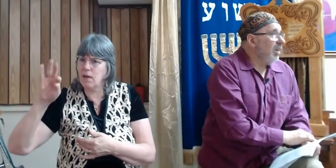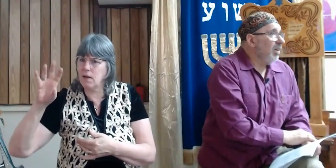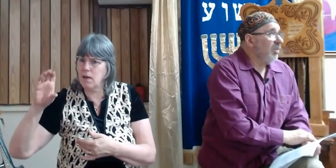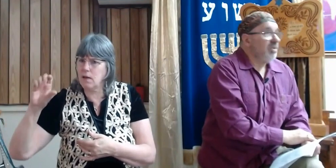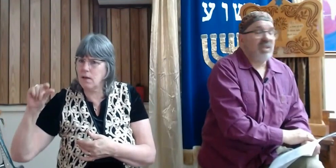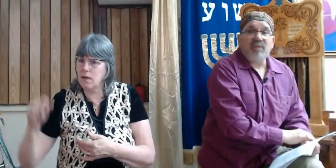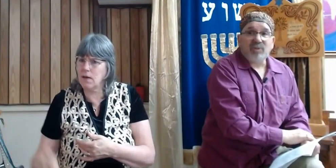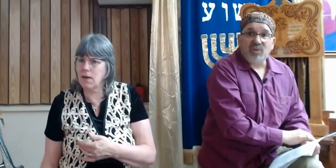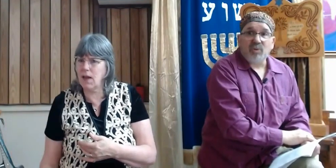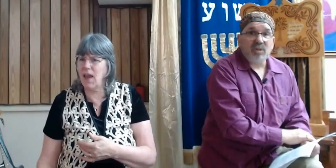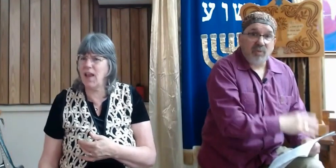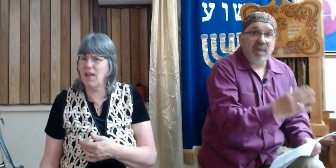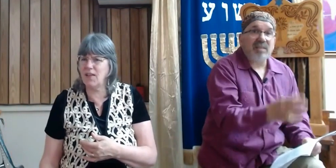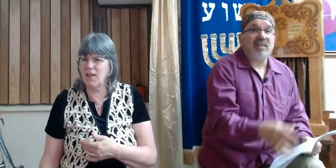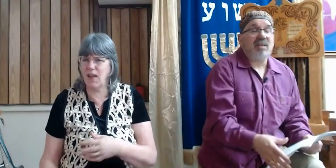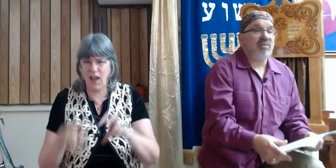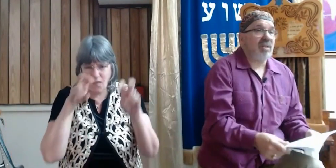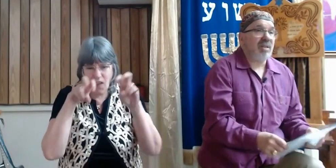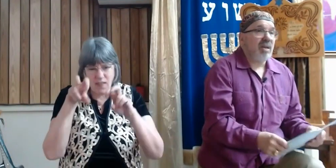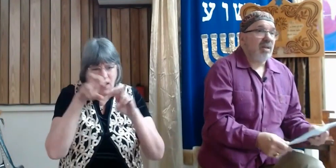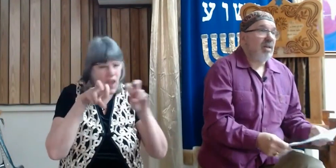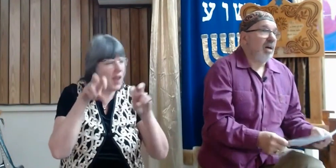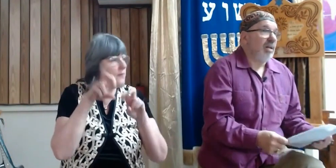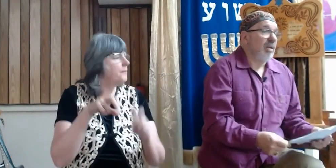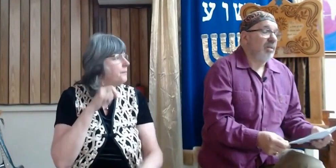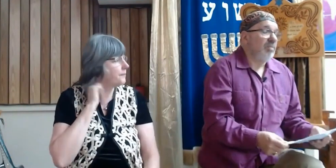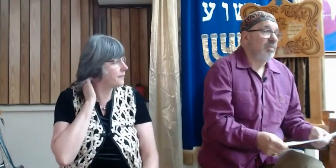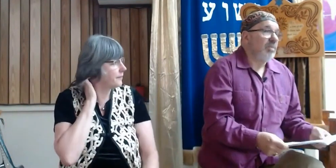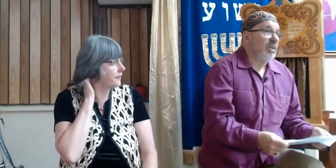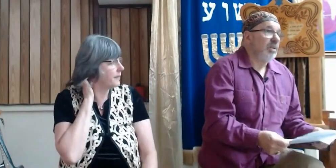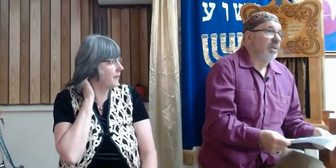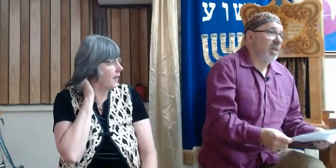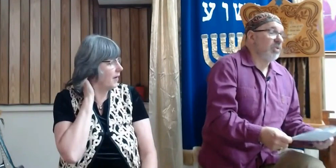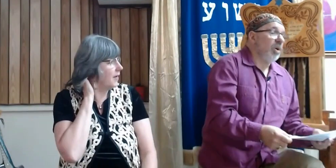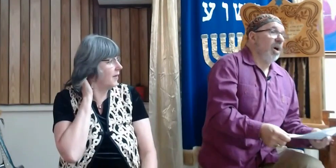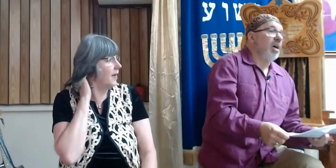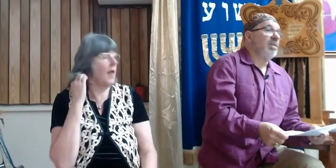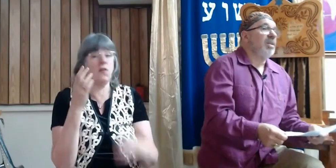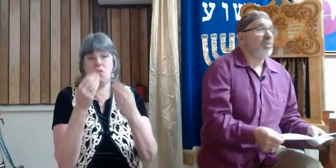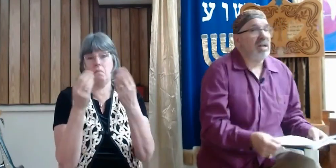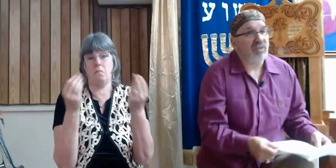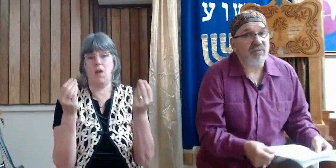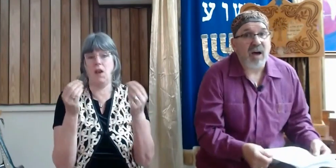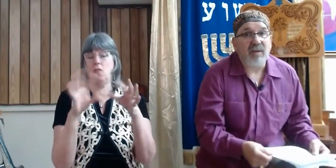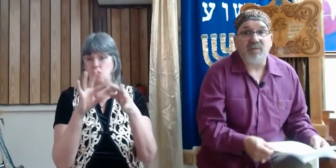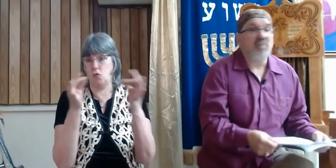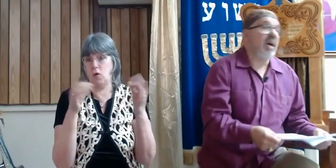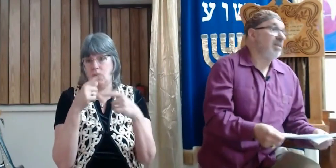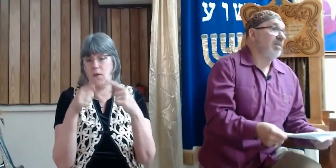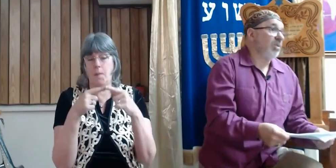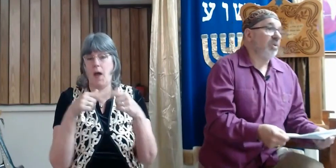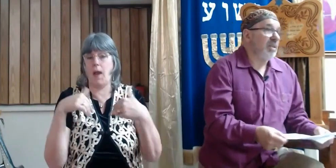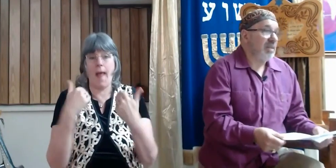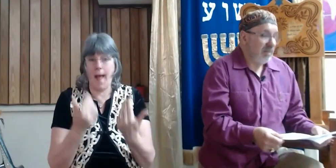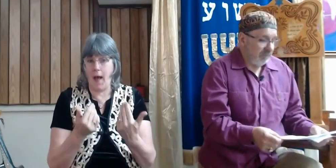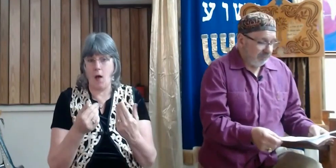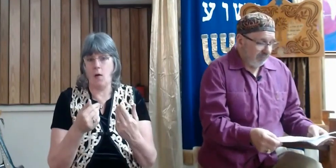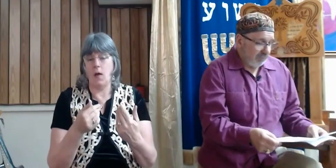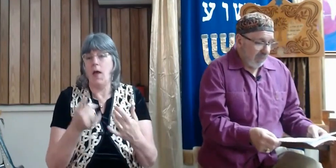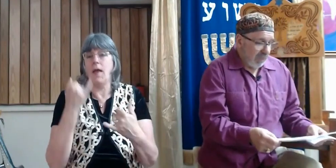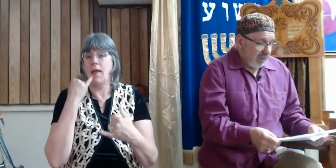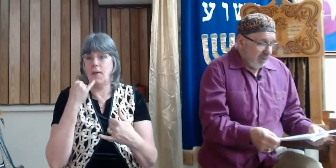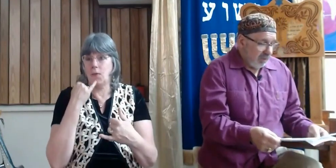And there are several stories from that series against all odds, Israel survives. Amazing stories.